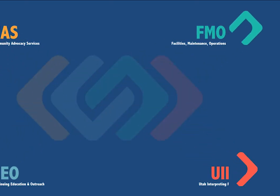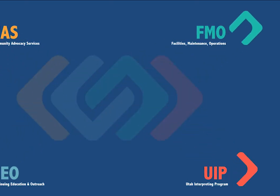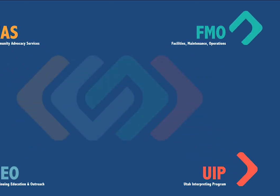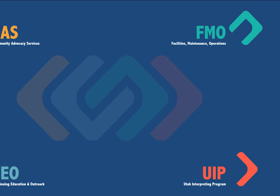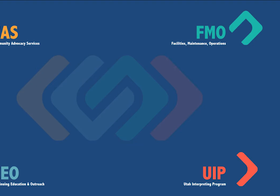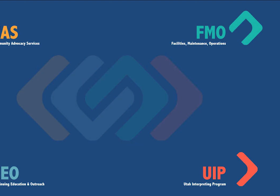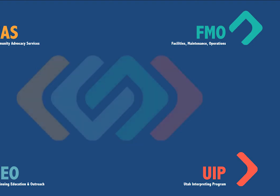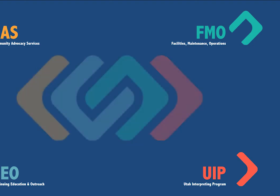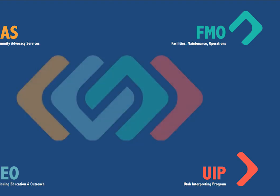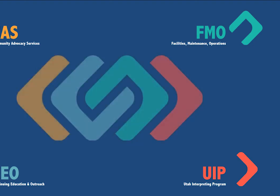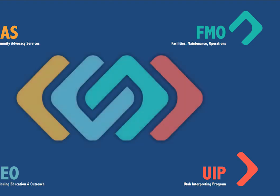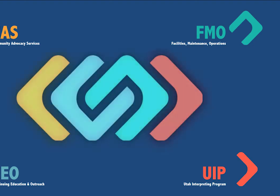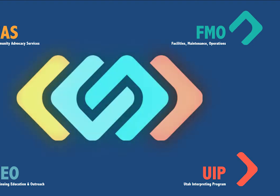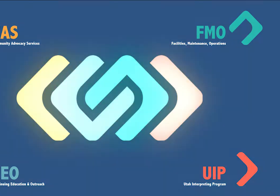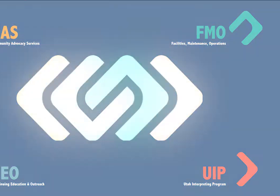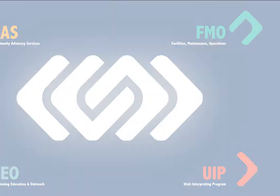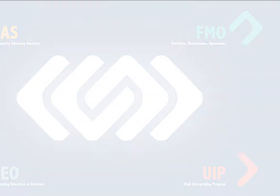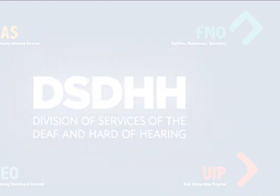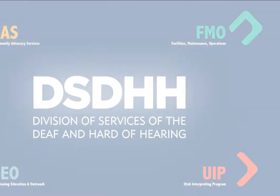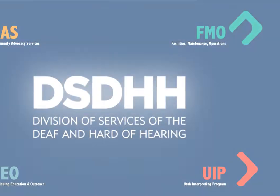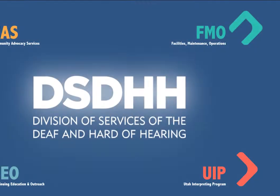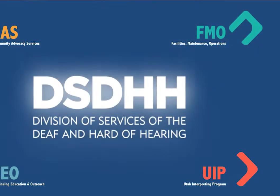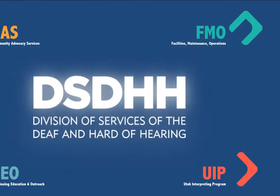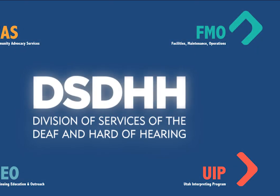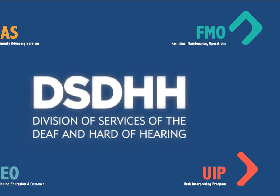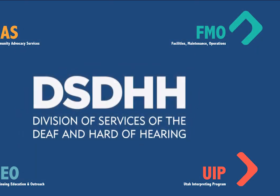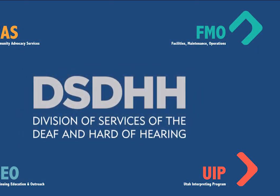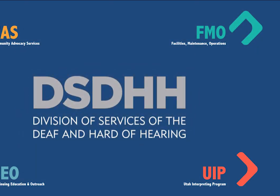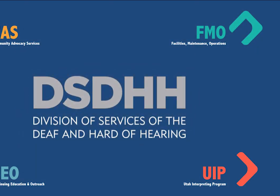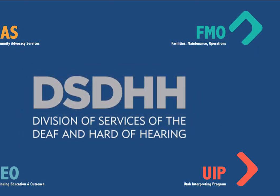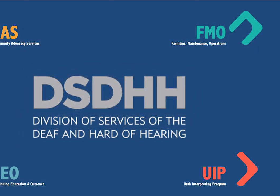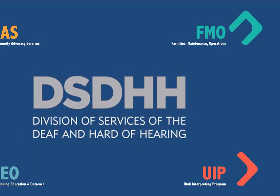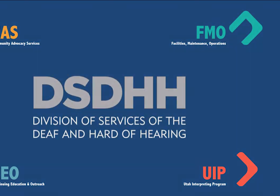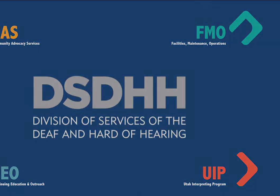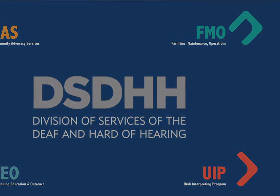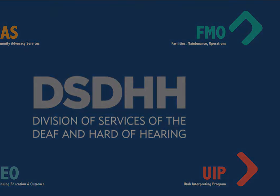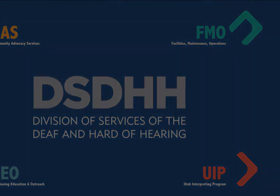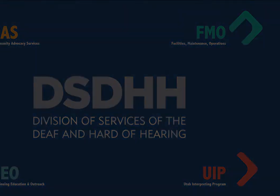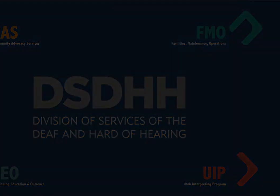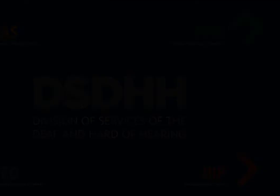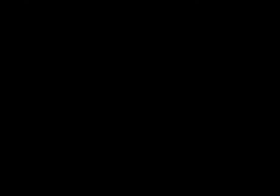you you you you you